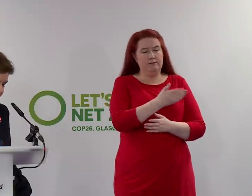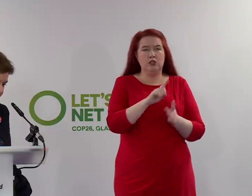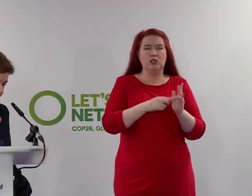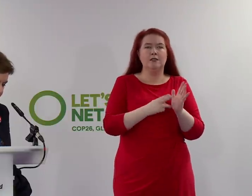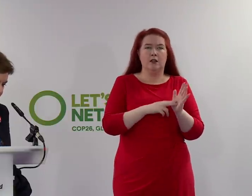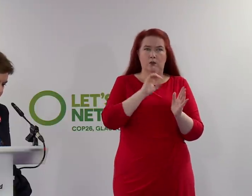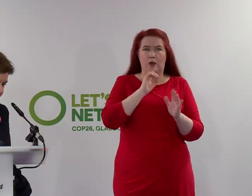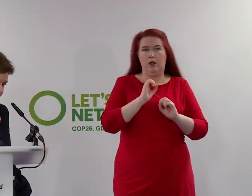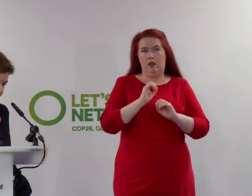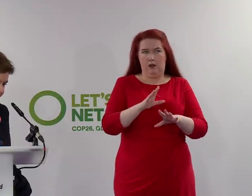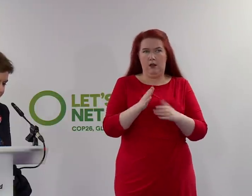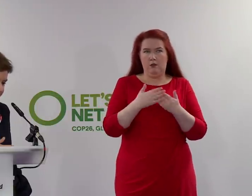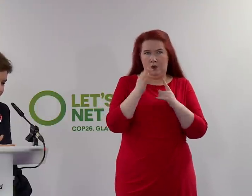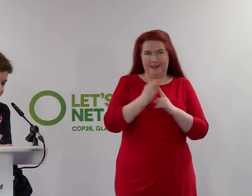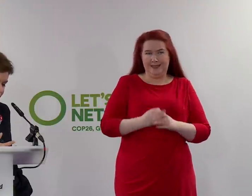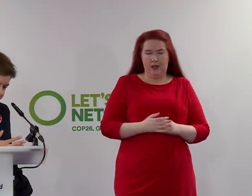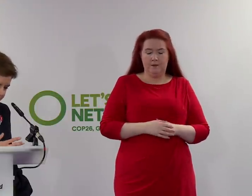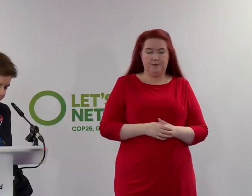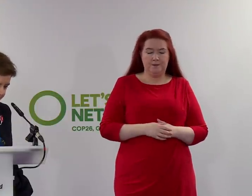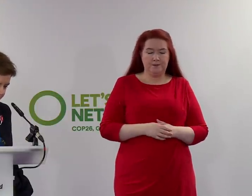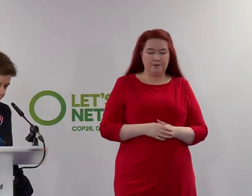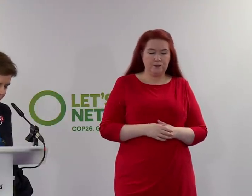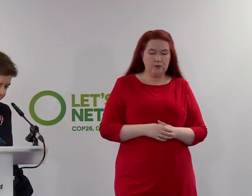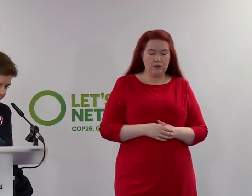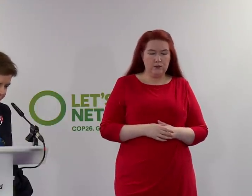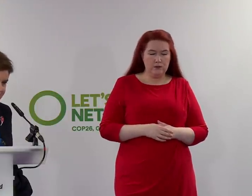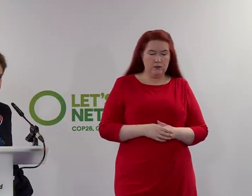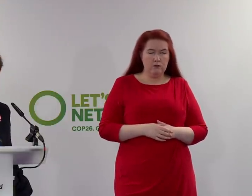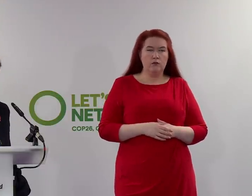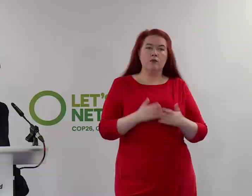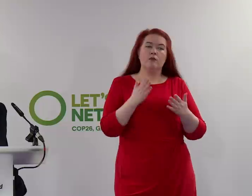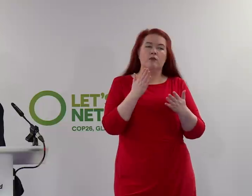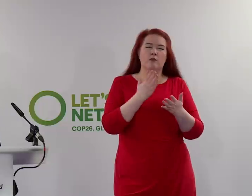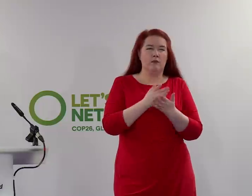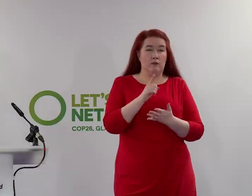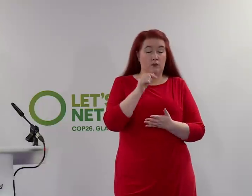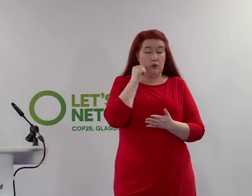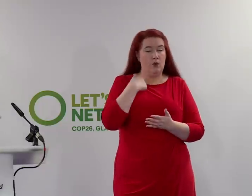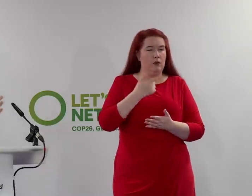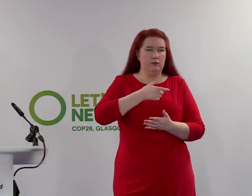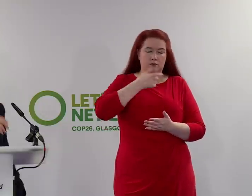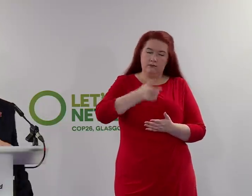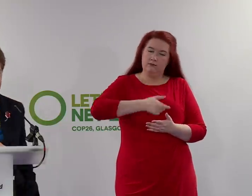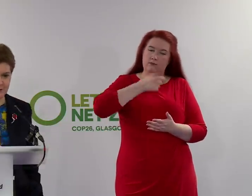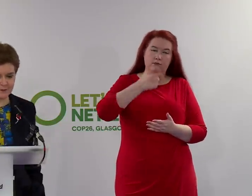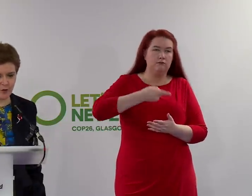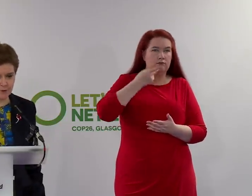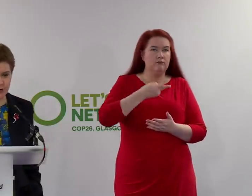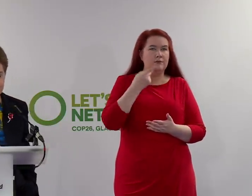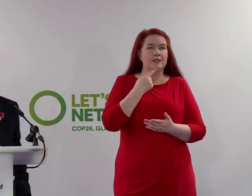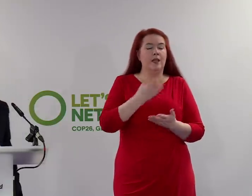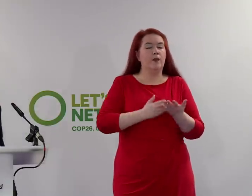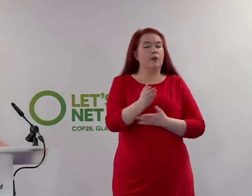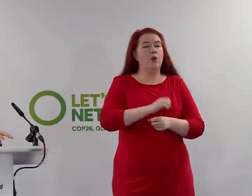say something in more detail. As you have heard me say ad nauseum over the period of